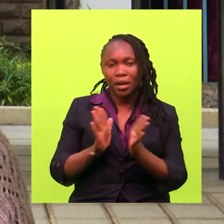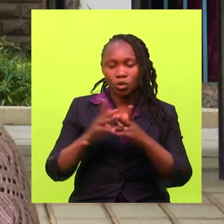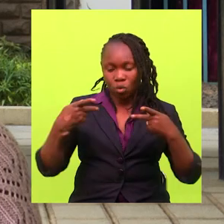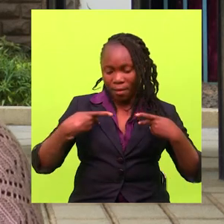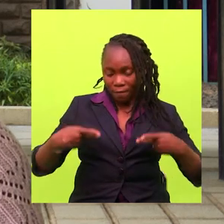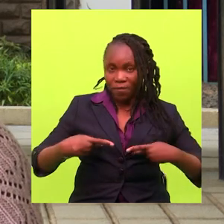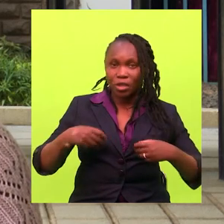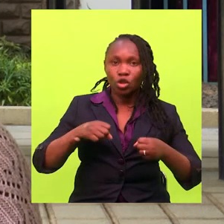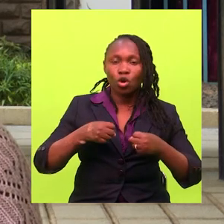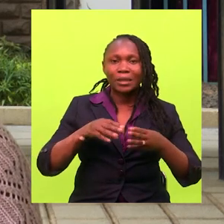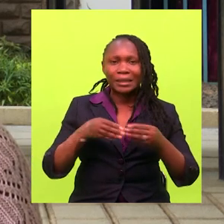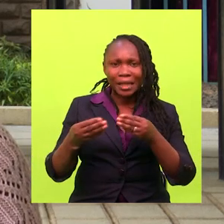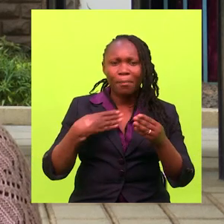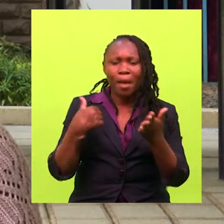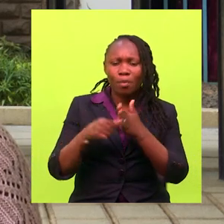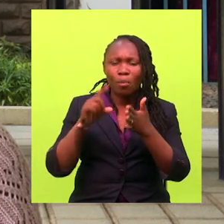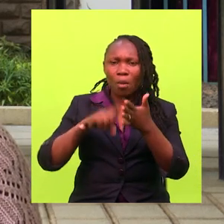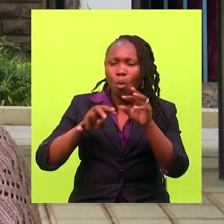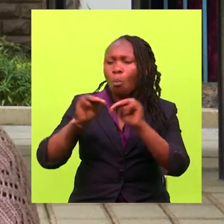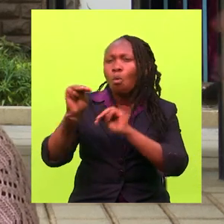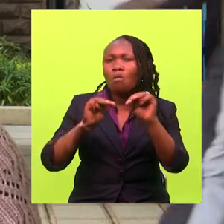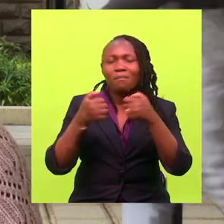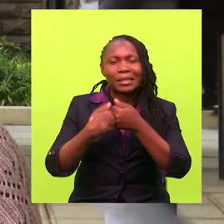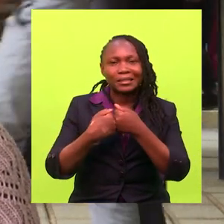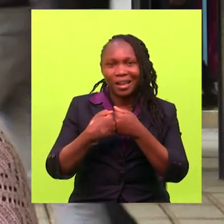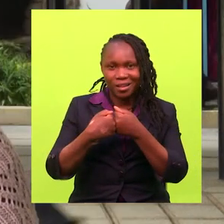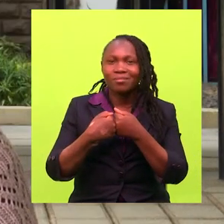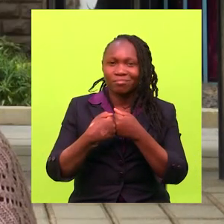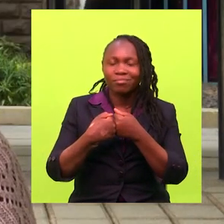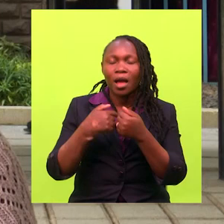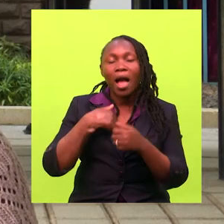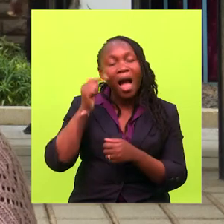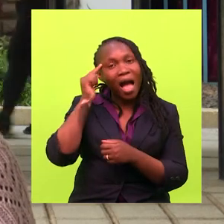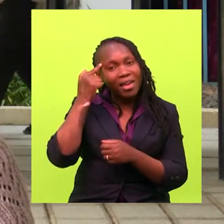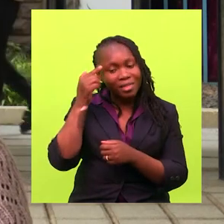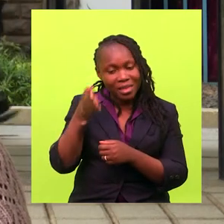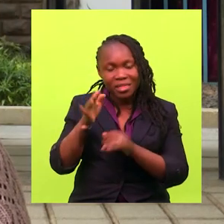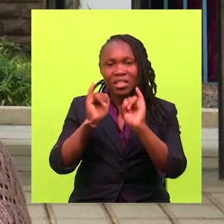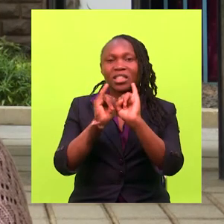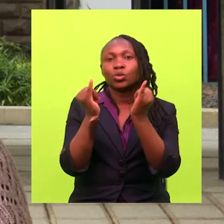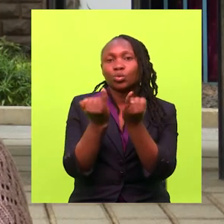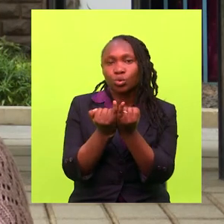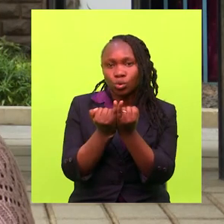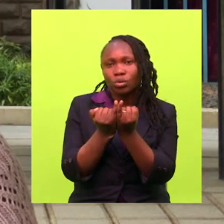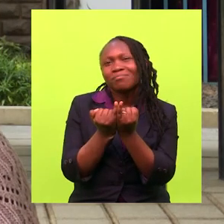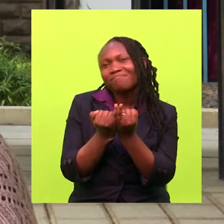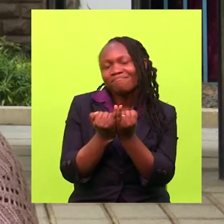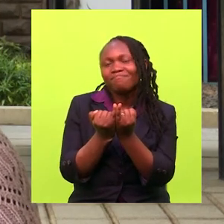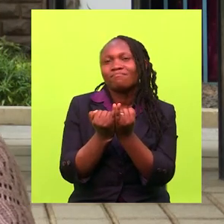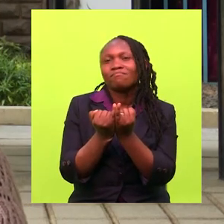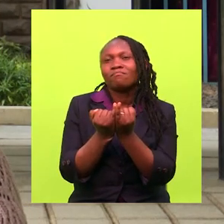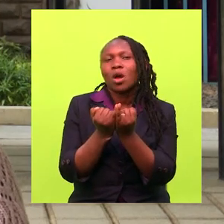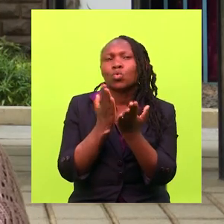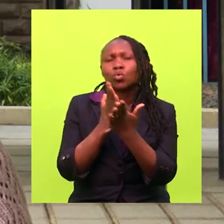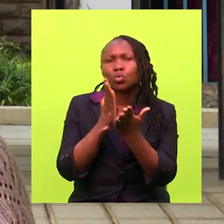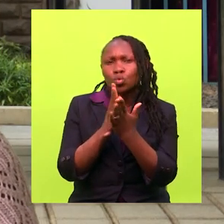person with physical disabilities, mobility challenges. I think our institution, you know,